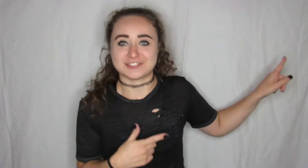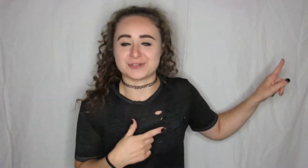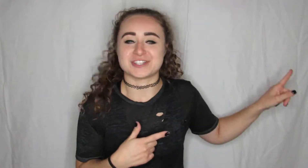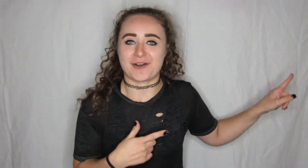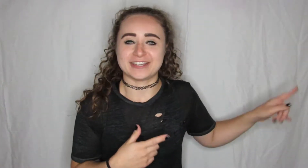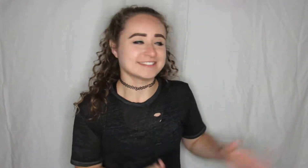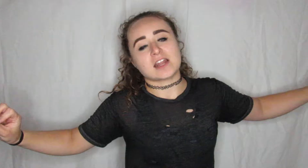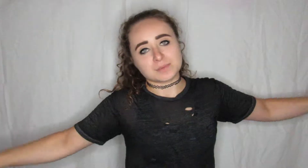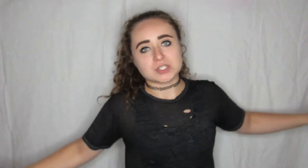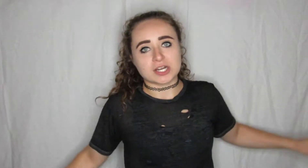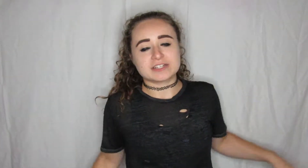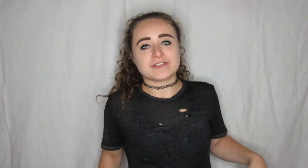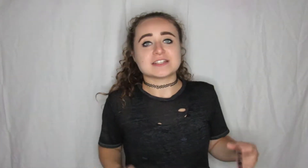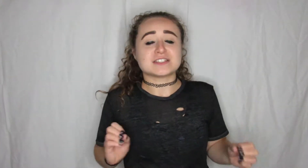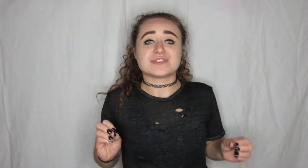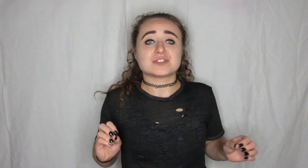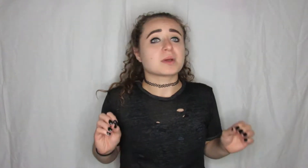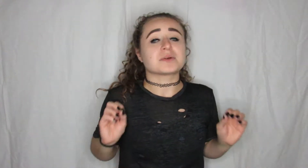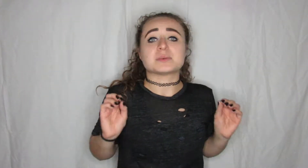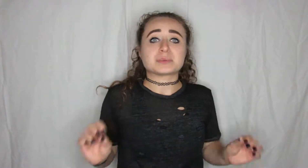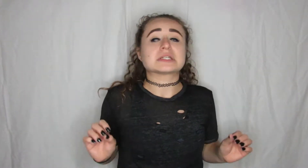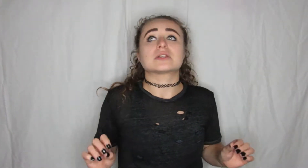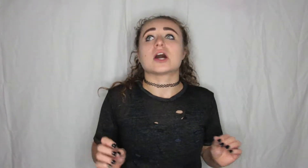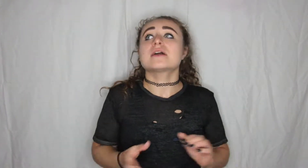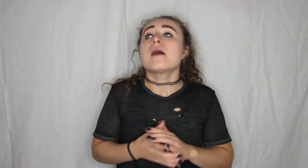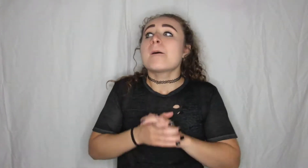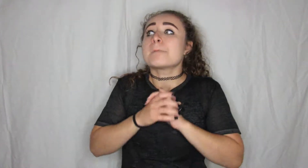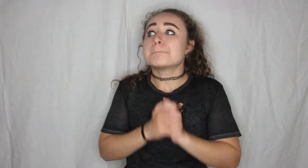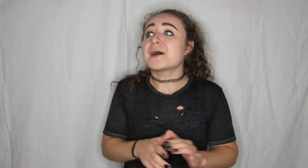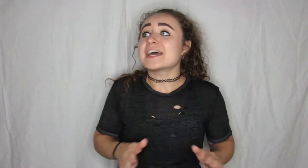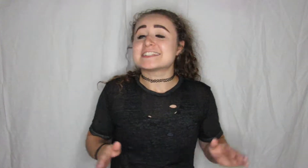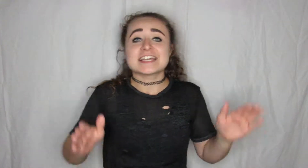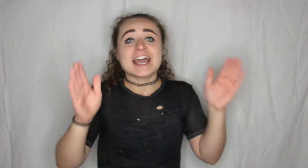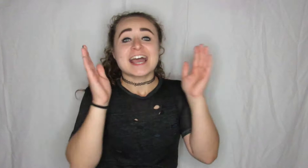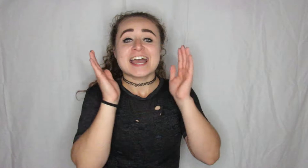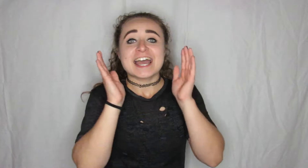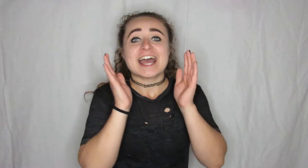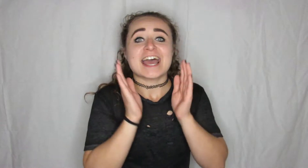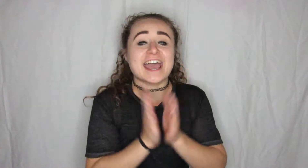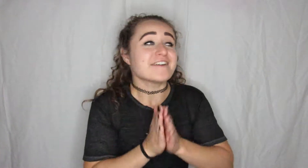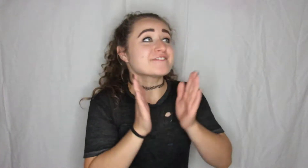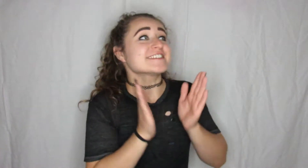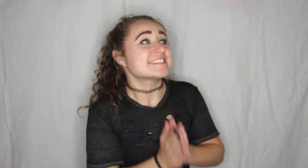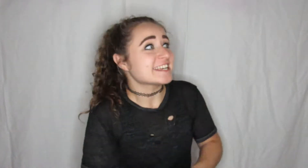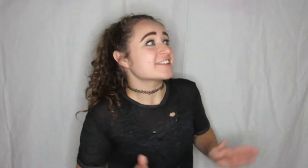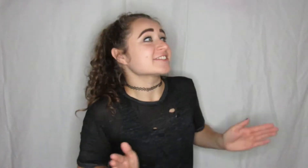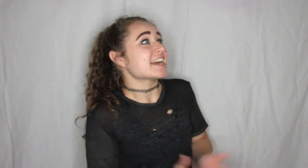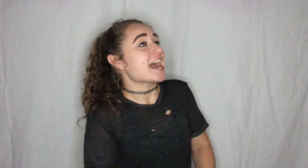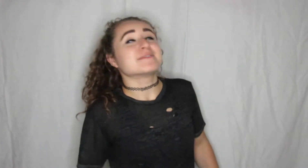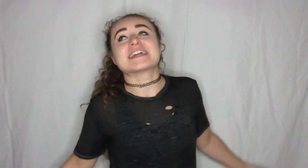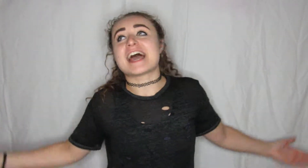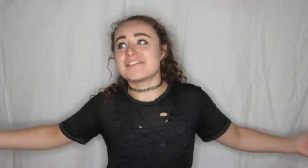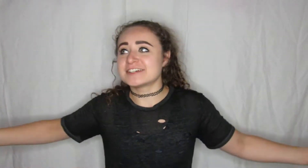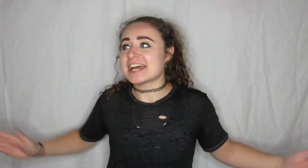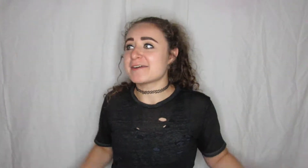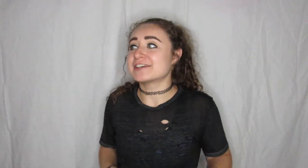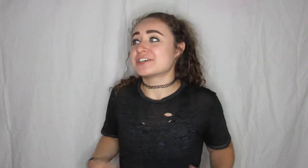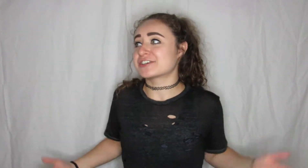into it shall we and I'm sorry in advance this video is probably gonna be really long but every single time like every time I turn